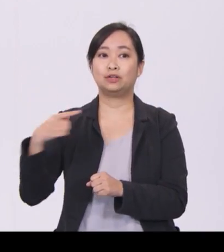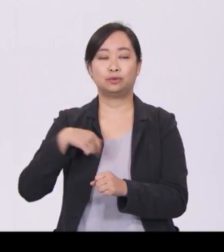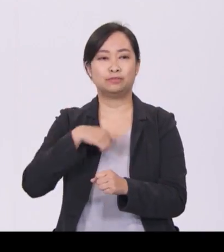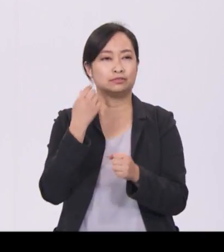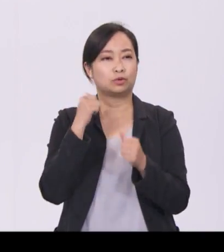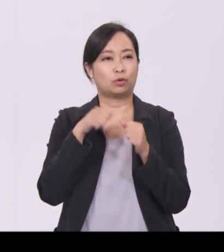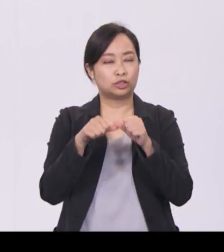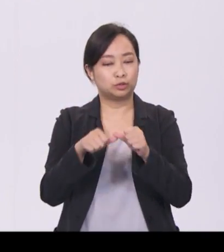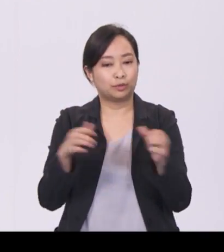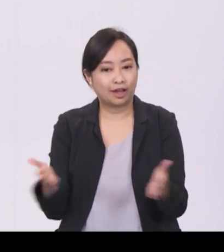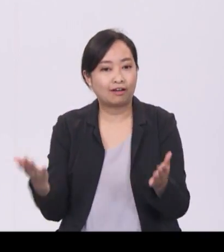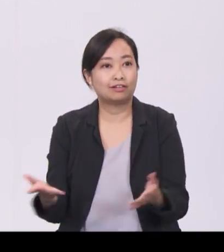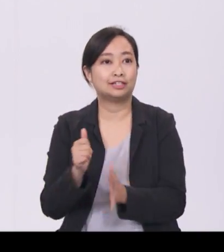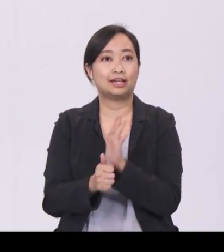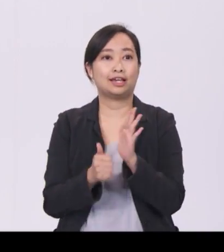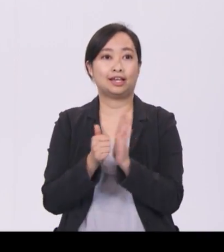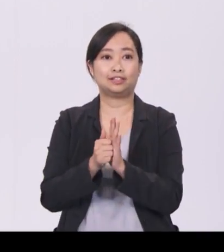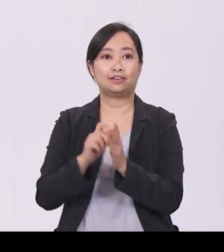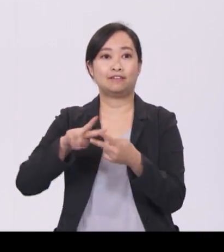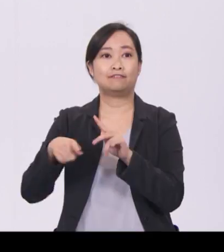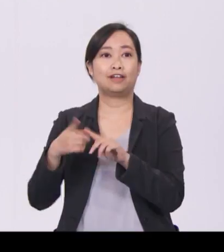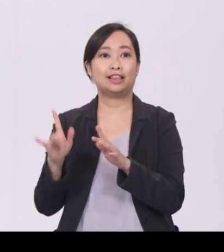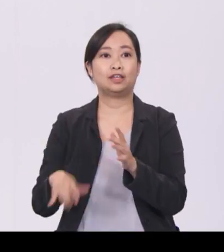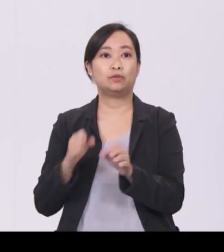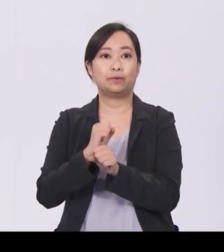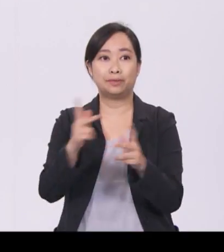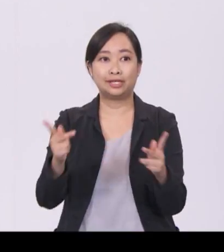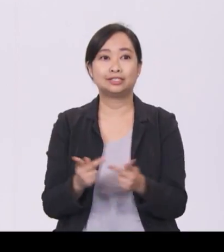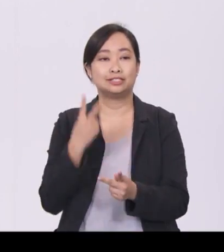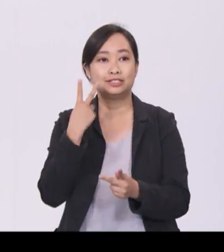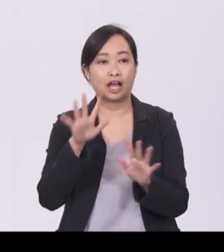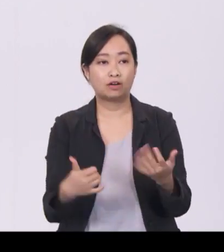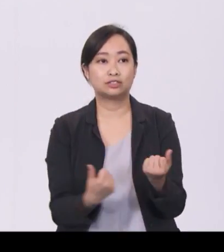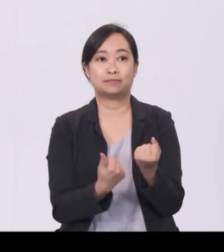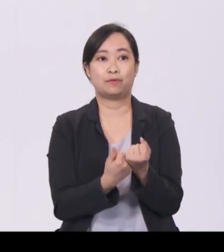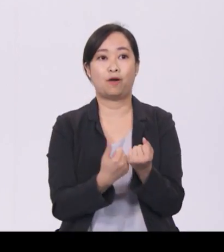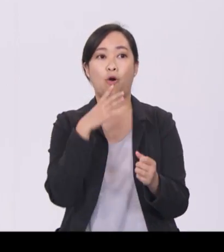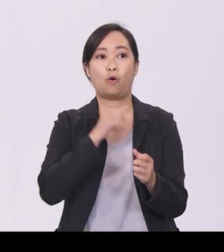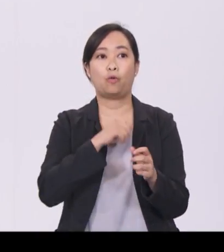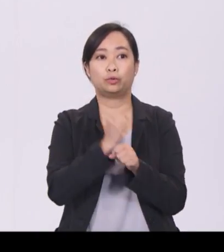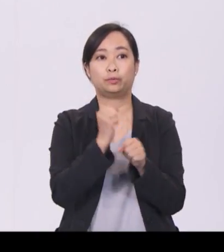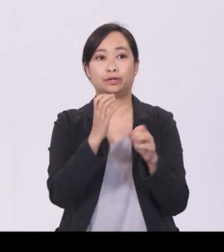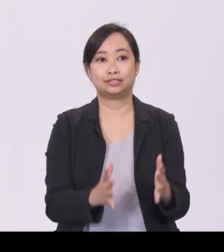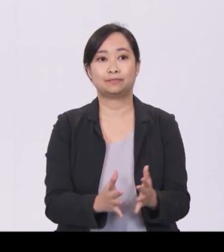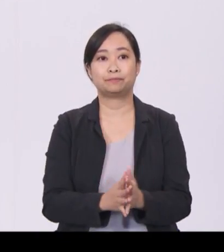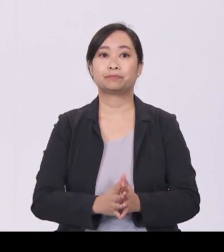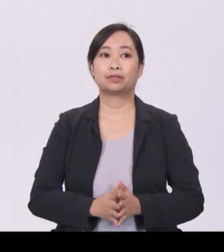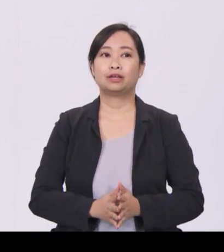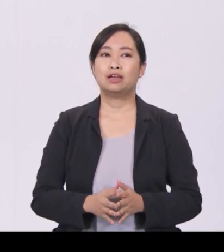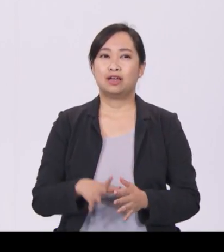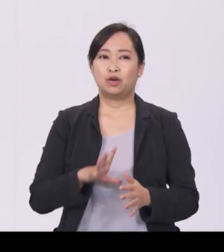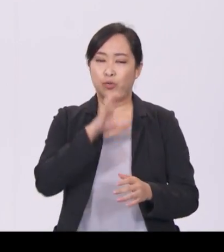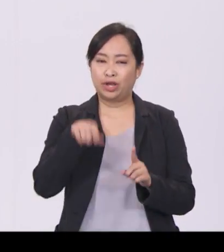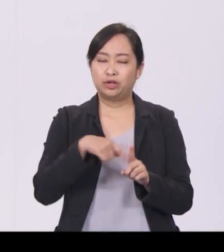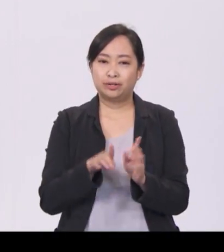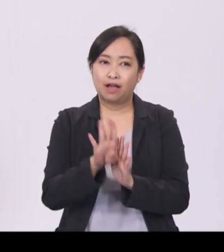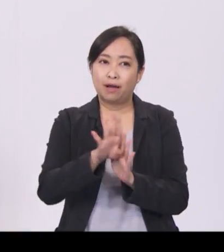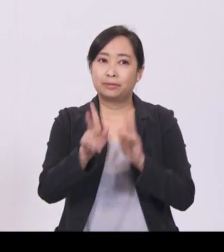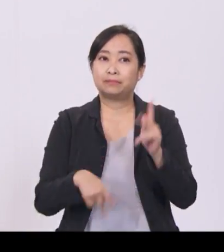As we develop our people's capabilities, we may find skill sets in certain important fields are lacking. To plug these